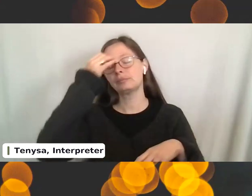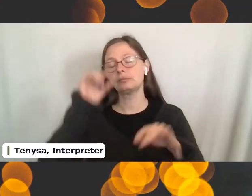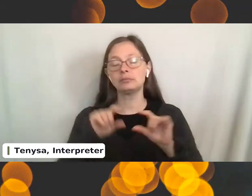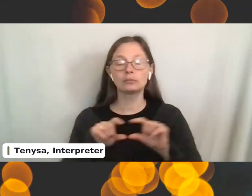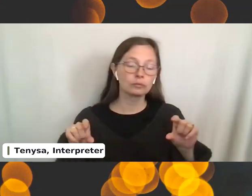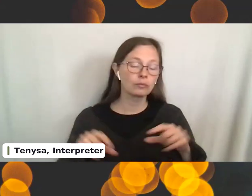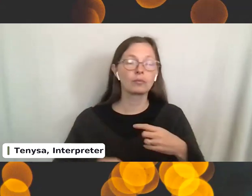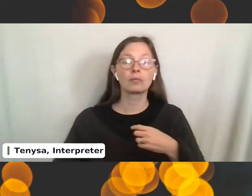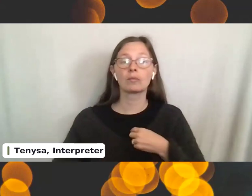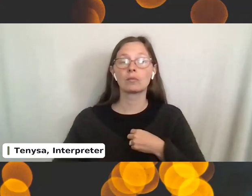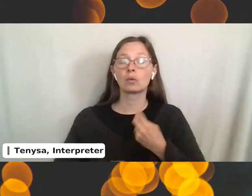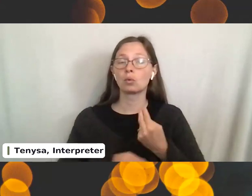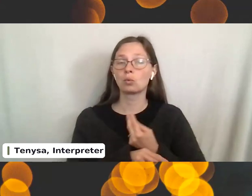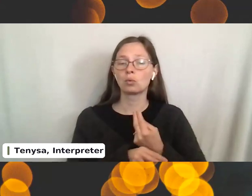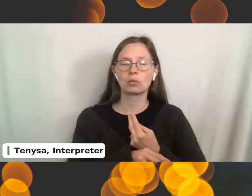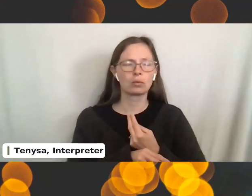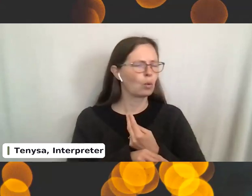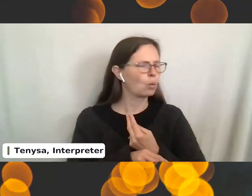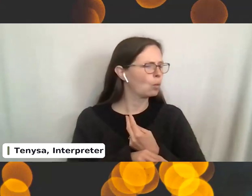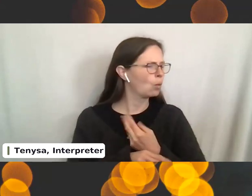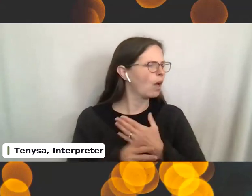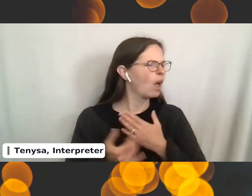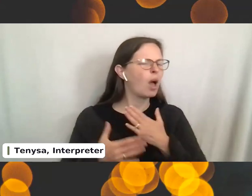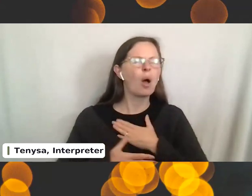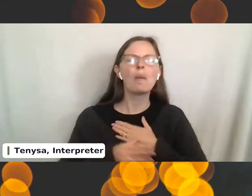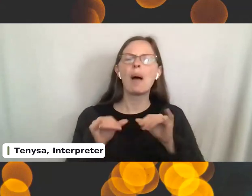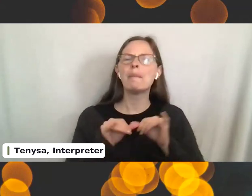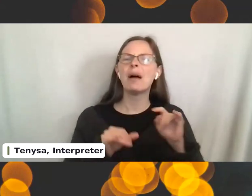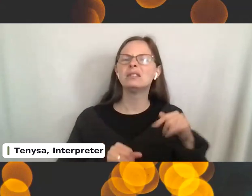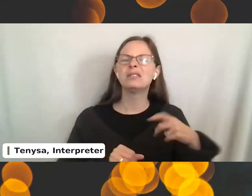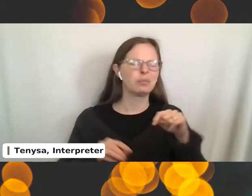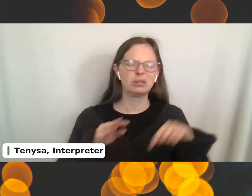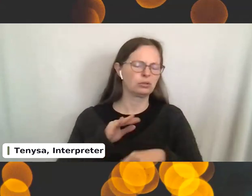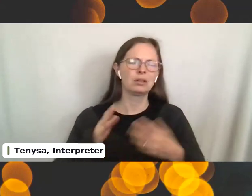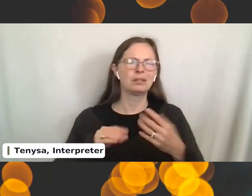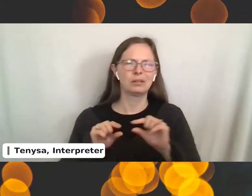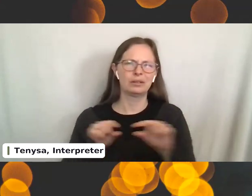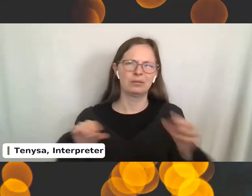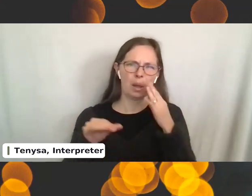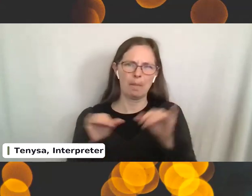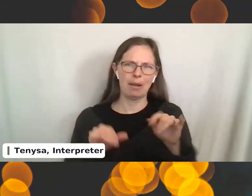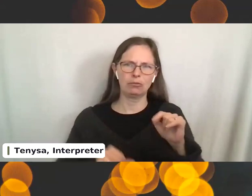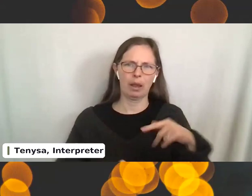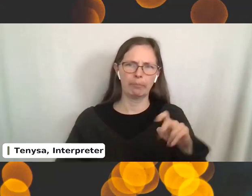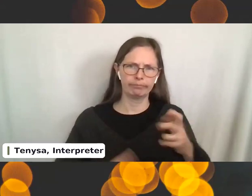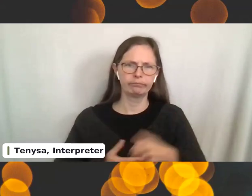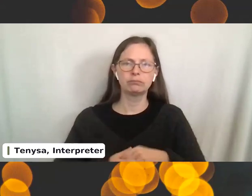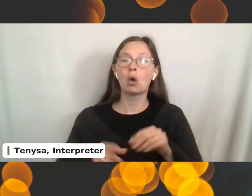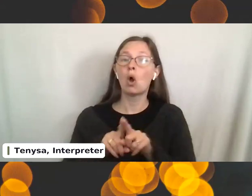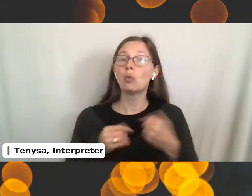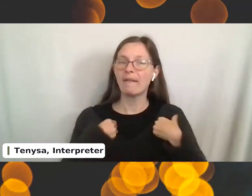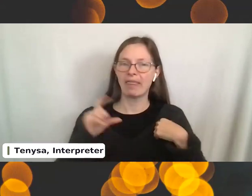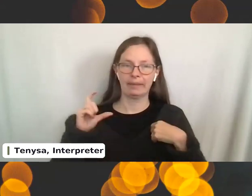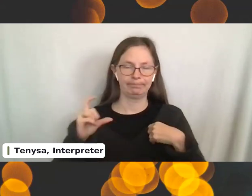I use them. I think my measuring tape is downstairs. It's just, you know, what a little measuring tape is. Um, I also have one of these,